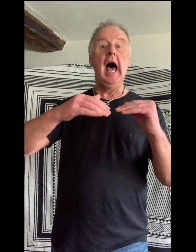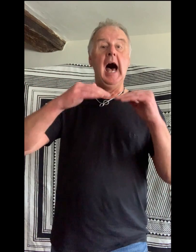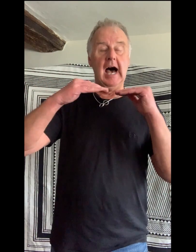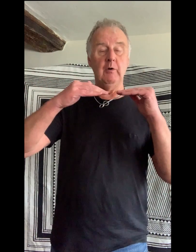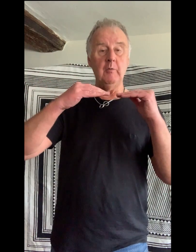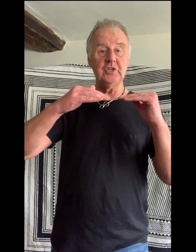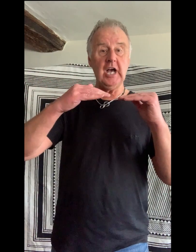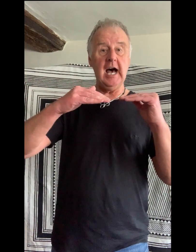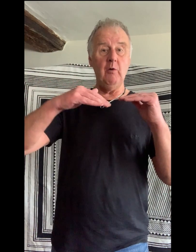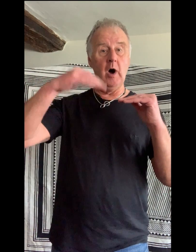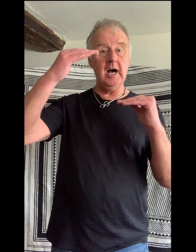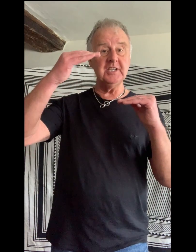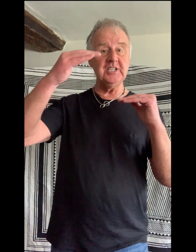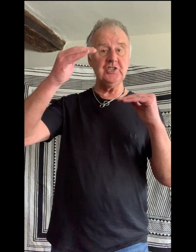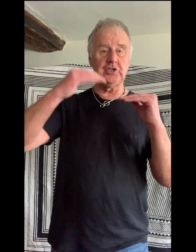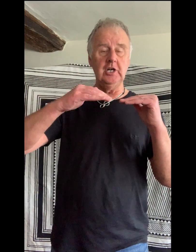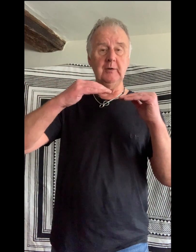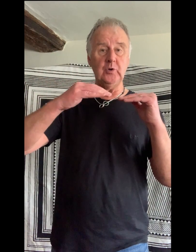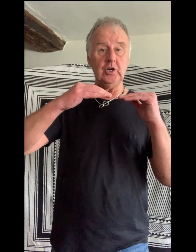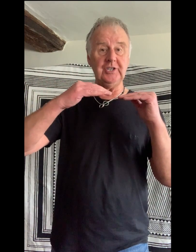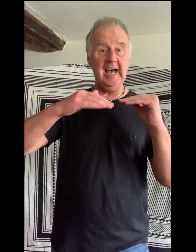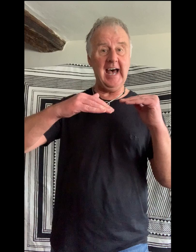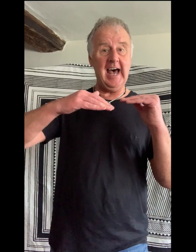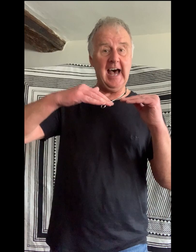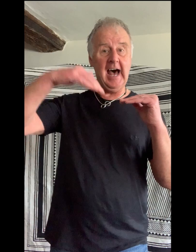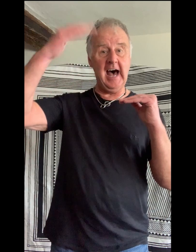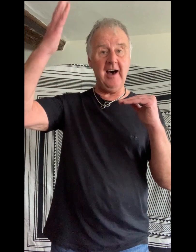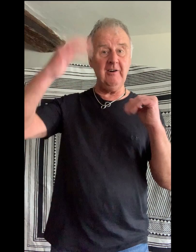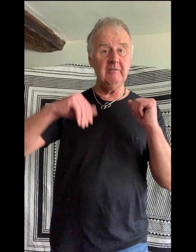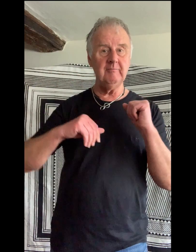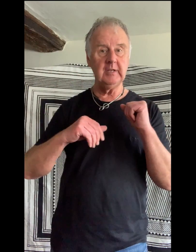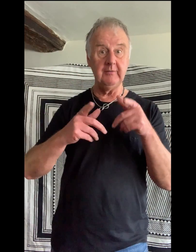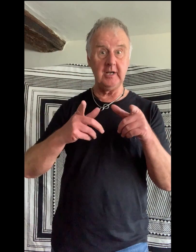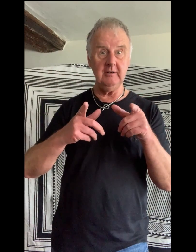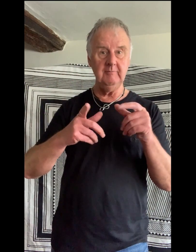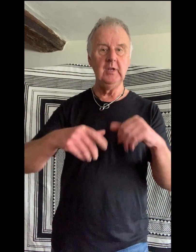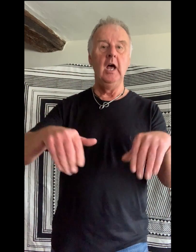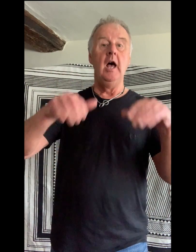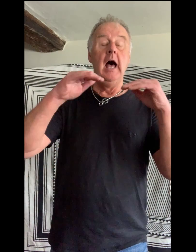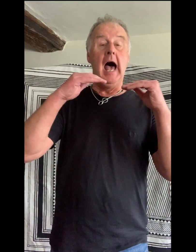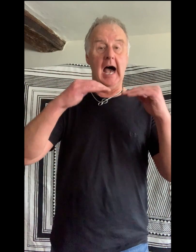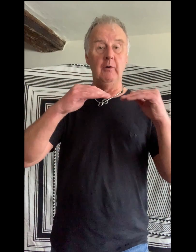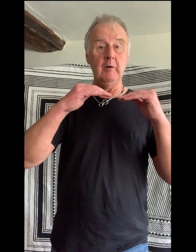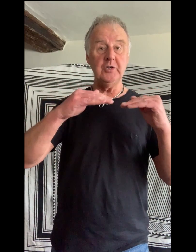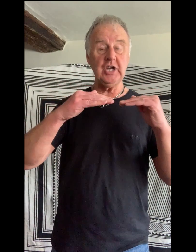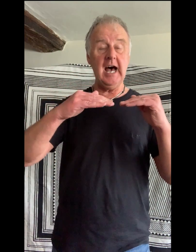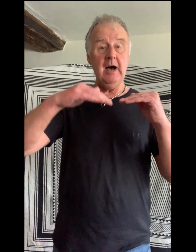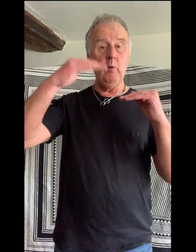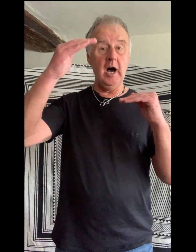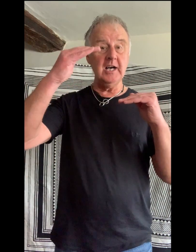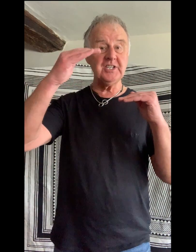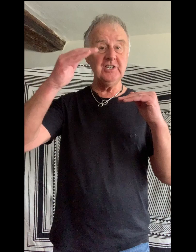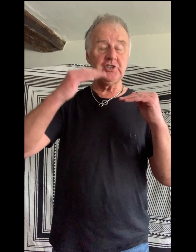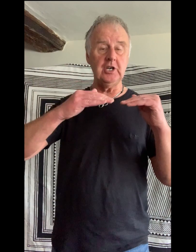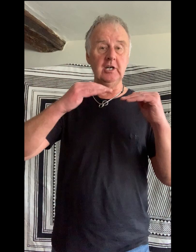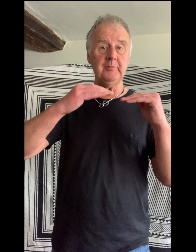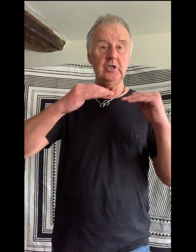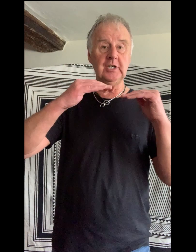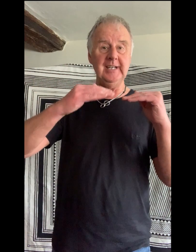How I wish I was in Sherbrooke now. Give it a go. How I wish I was in Sherbrooke